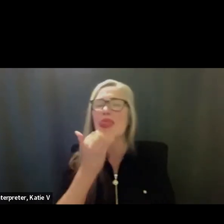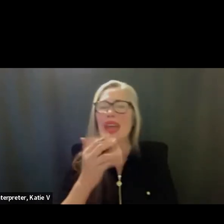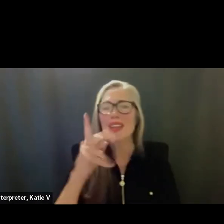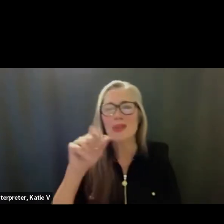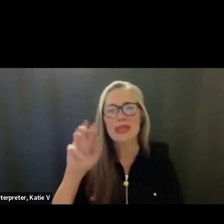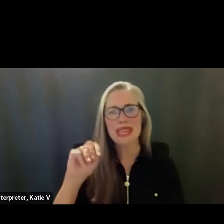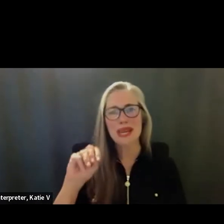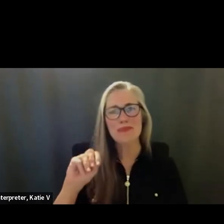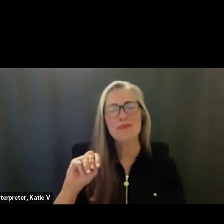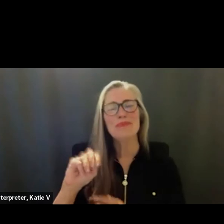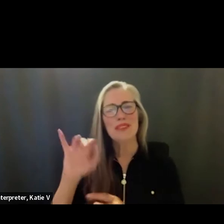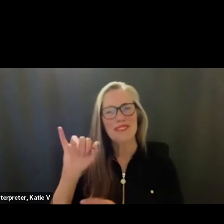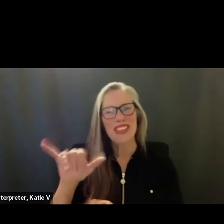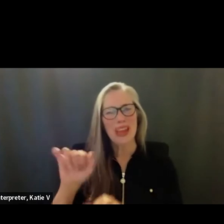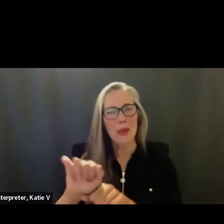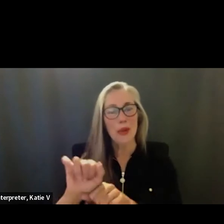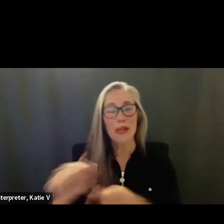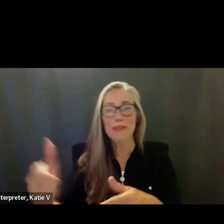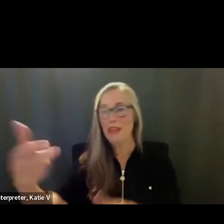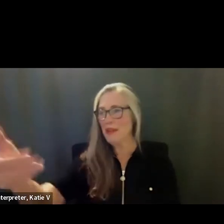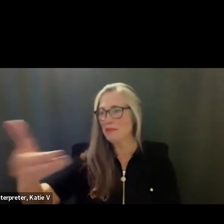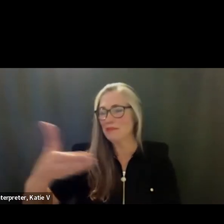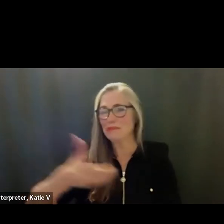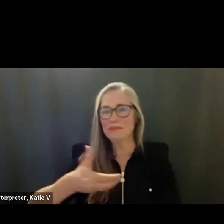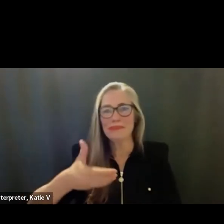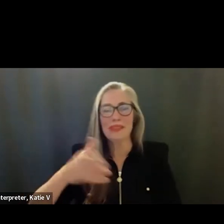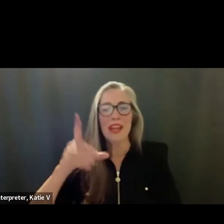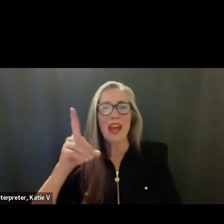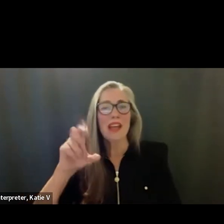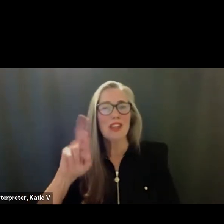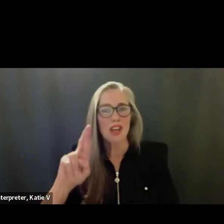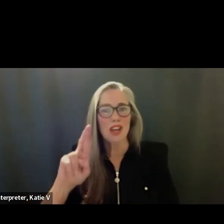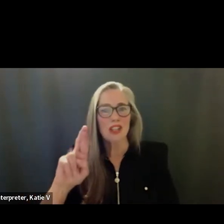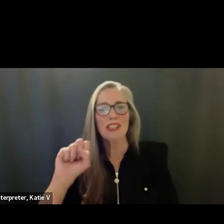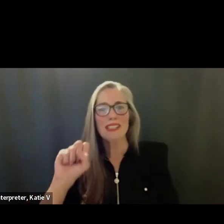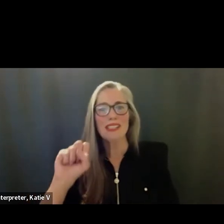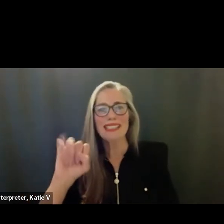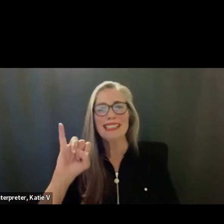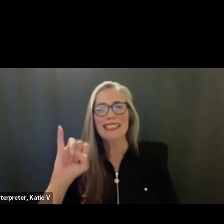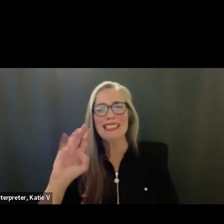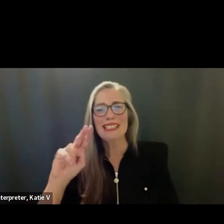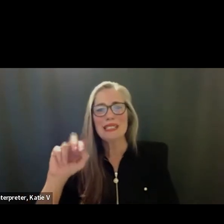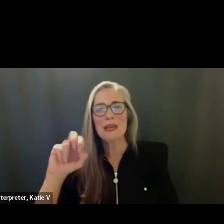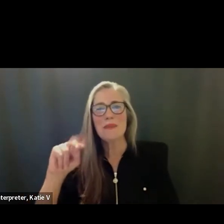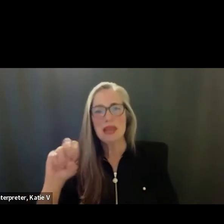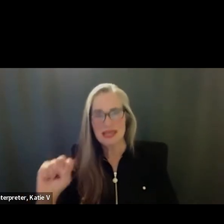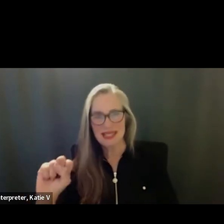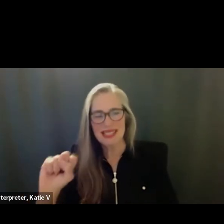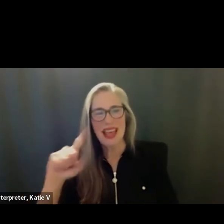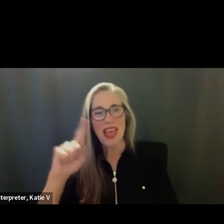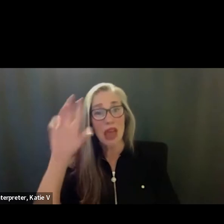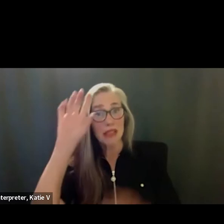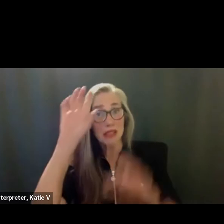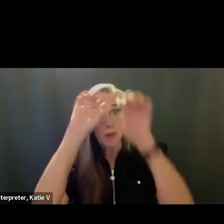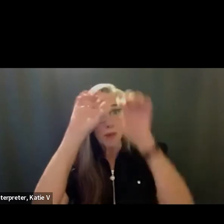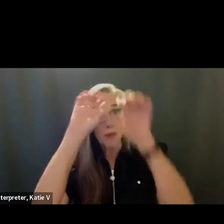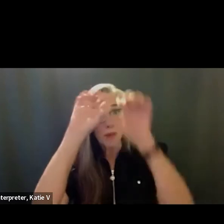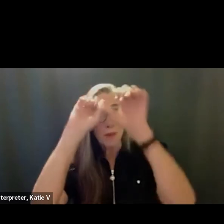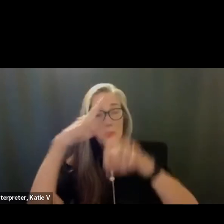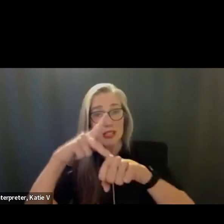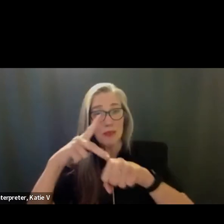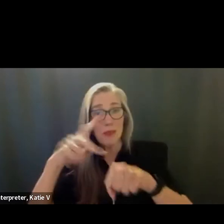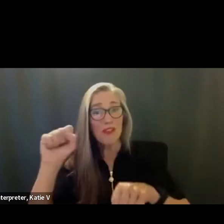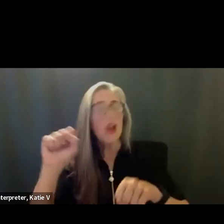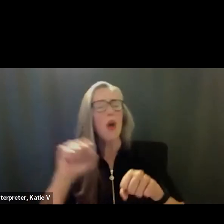Next, I would like to call up Dr. Simmons, the principal of Santa Barbara High School. As was started as a practice last